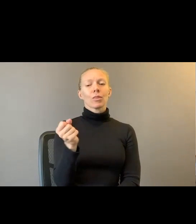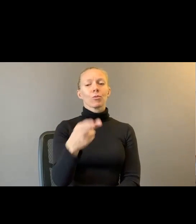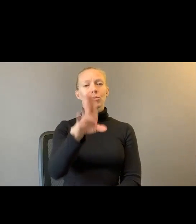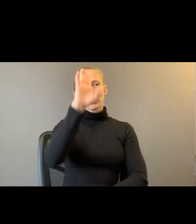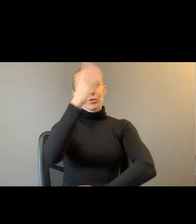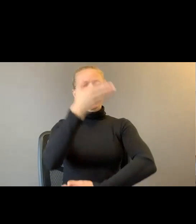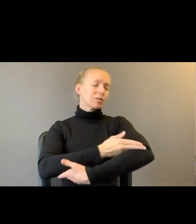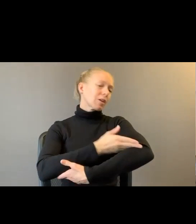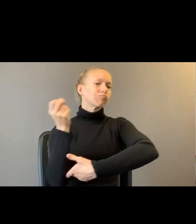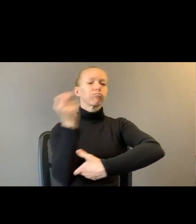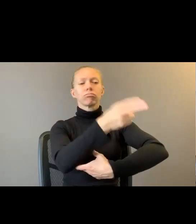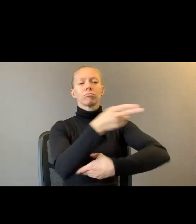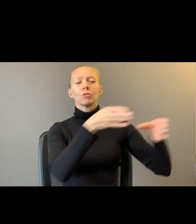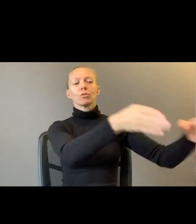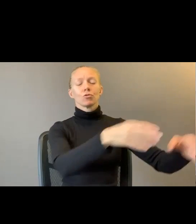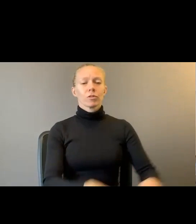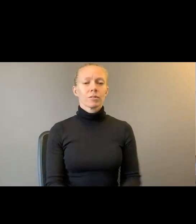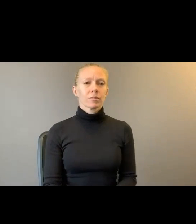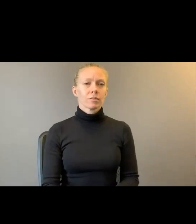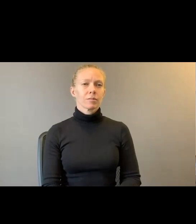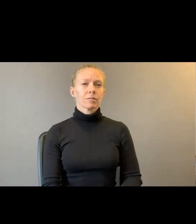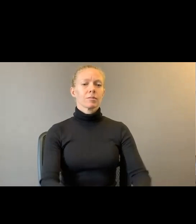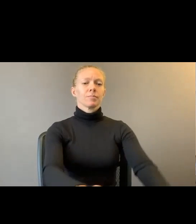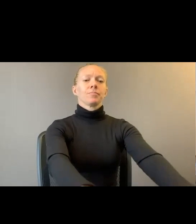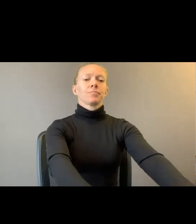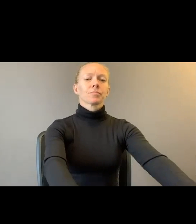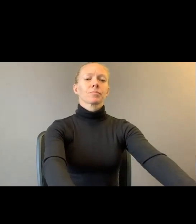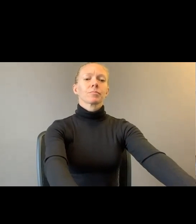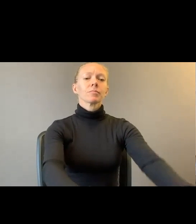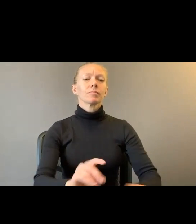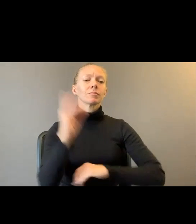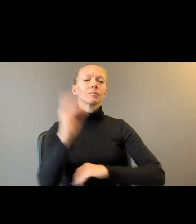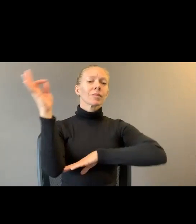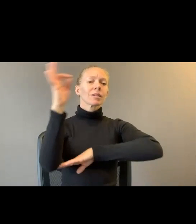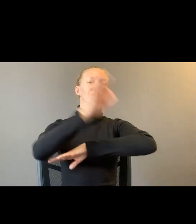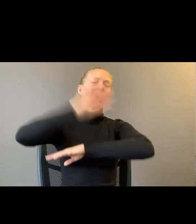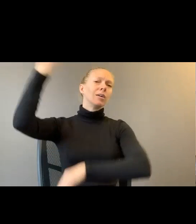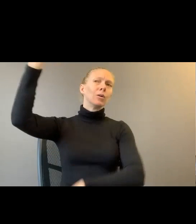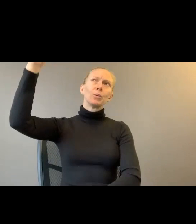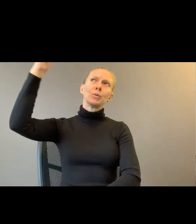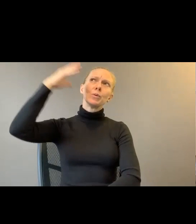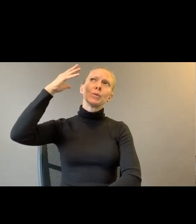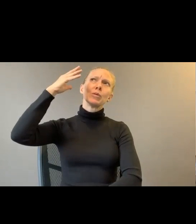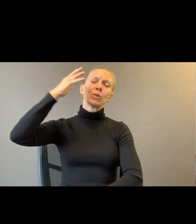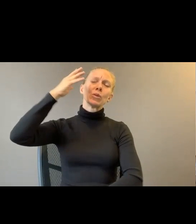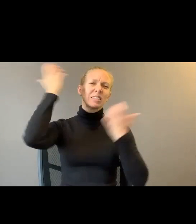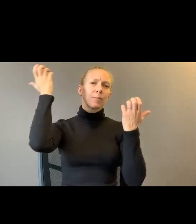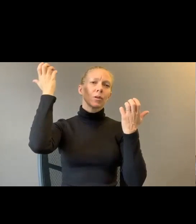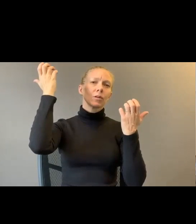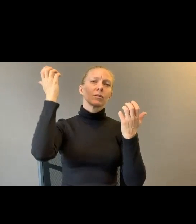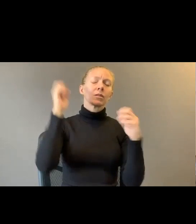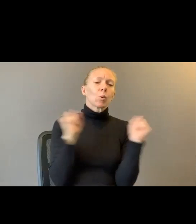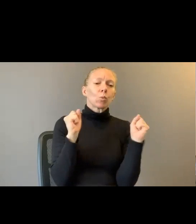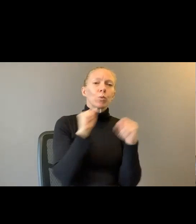A day of sunny face and temper. The winter trees are musical. Bright lameness